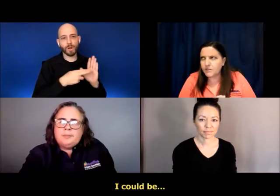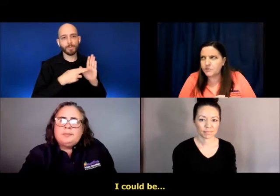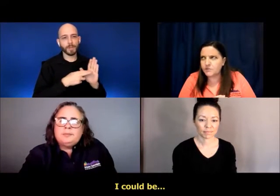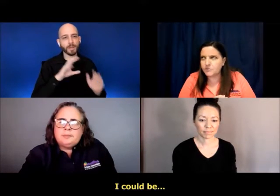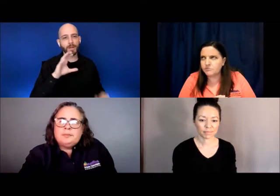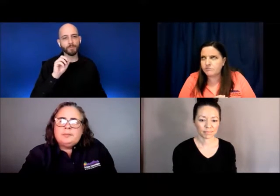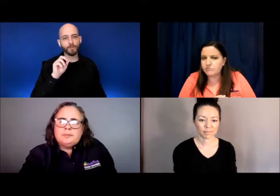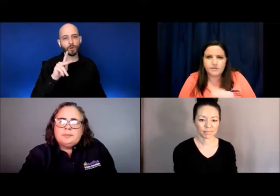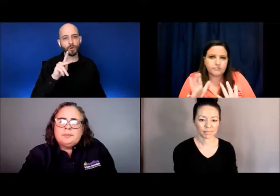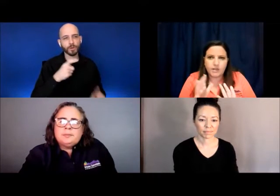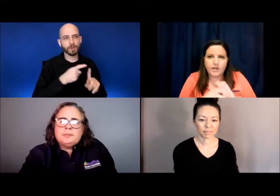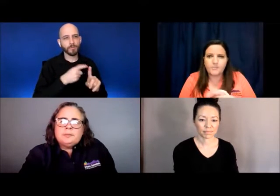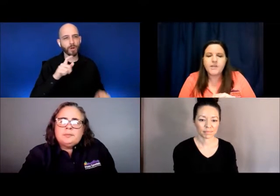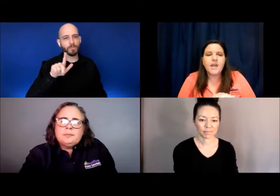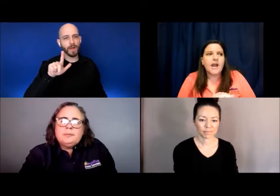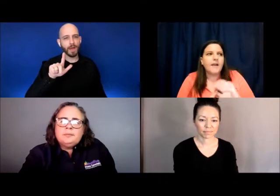be.